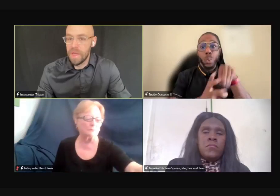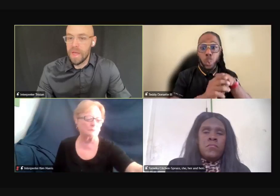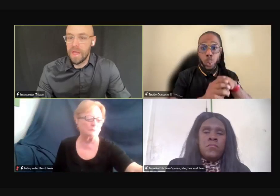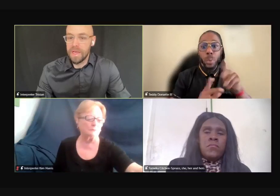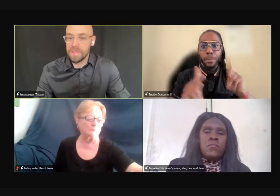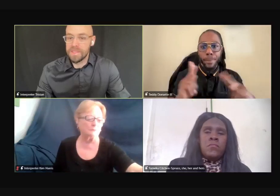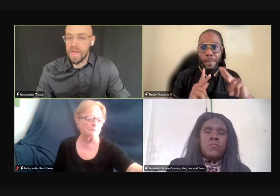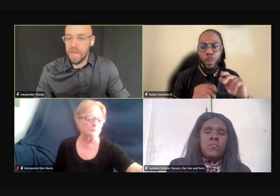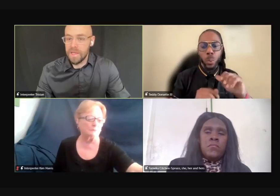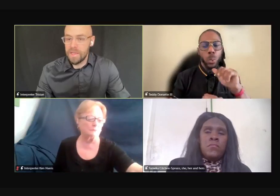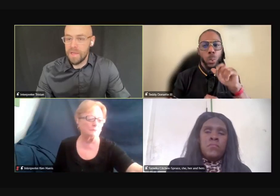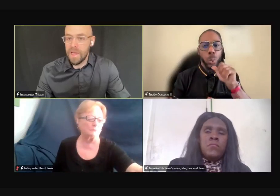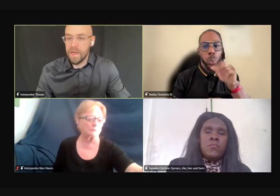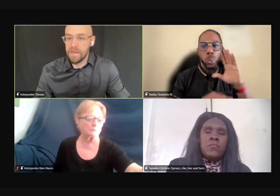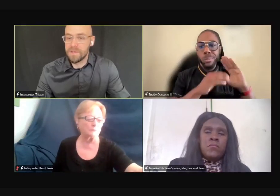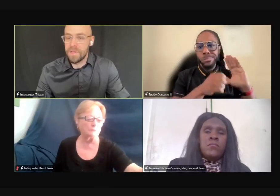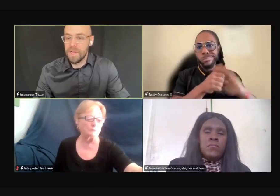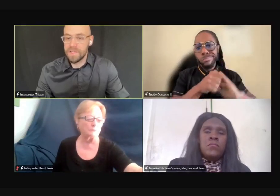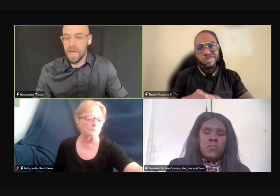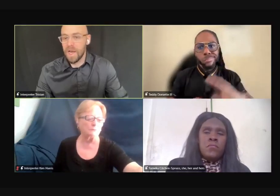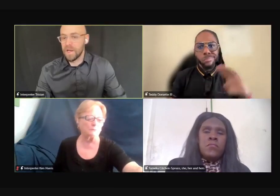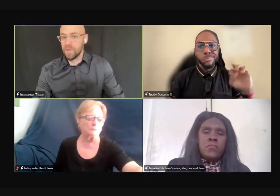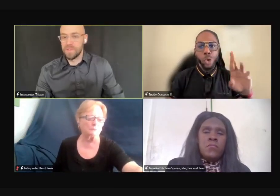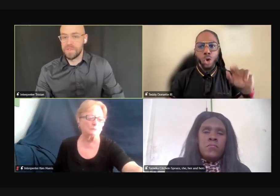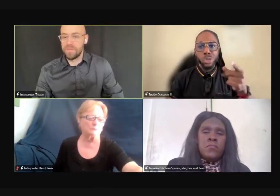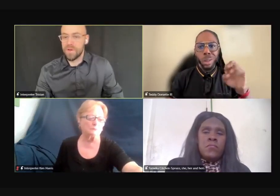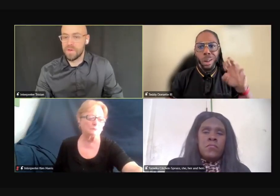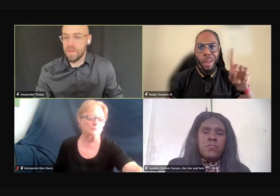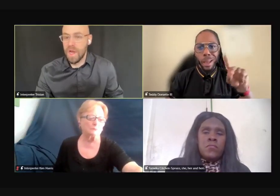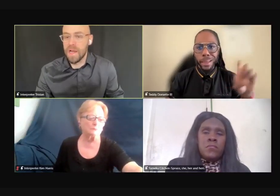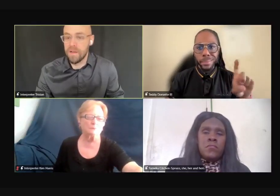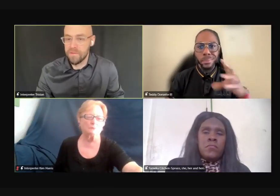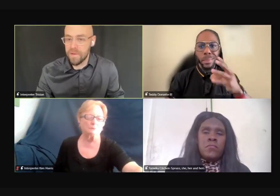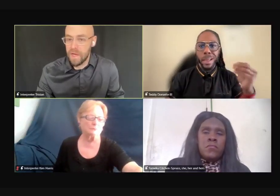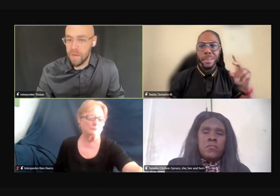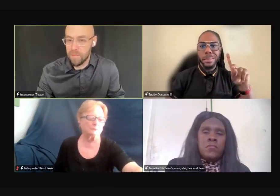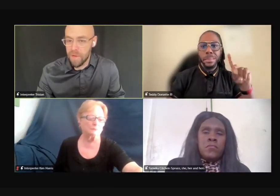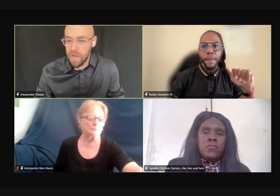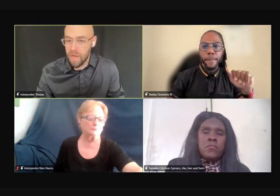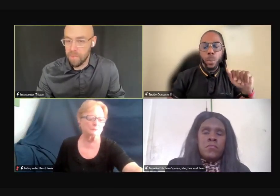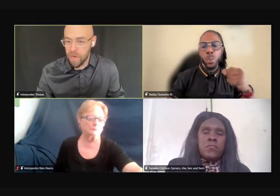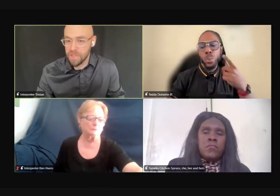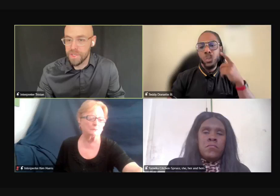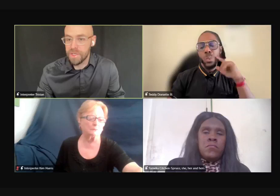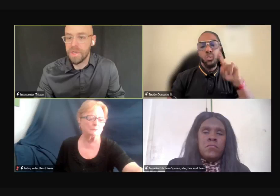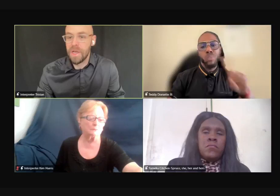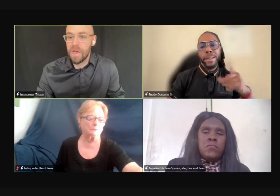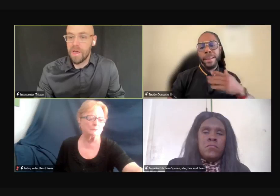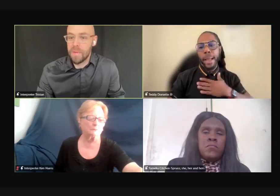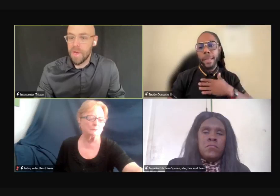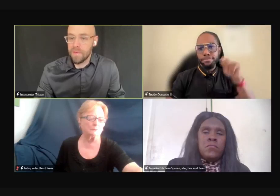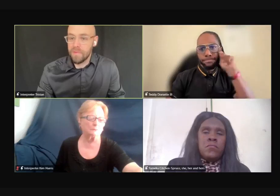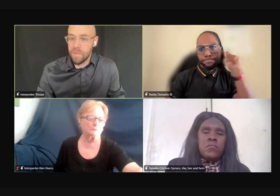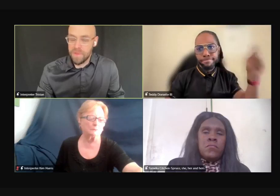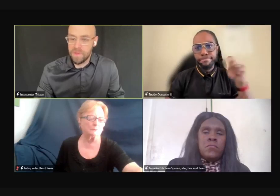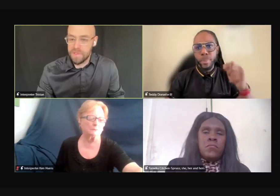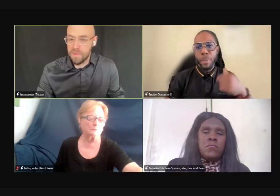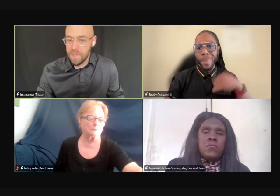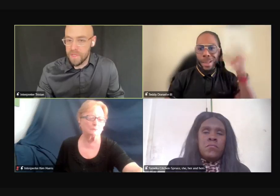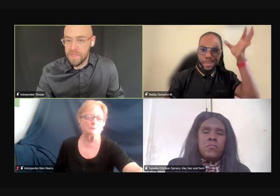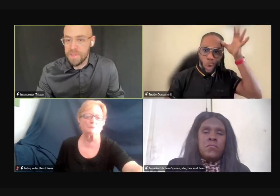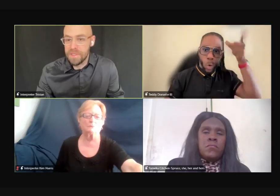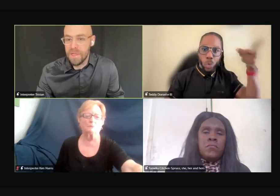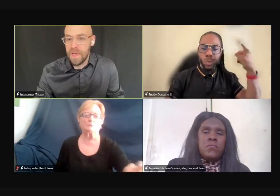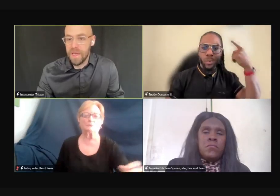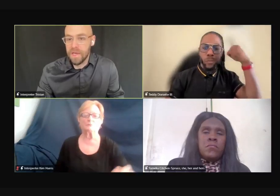people in society. And it's not inclusive. There's a lot of oppression about with